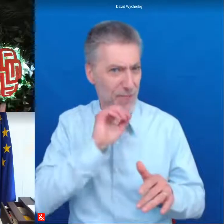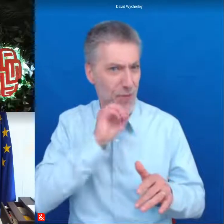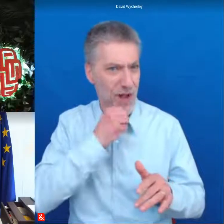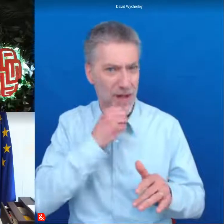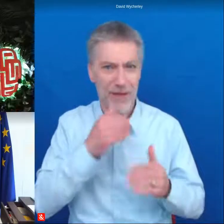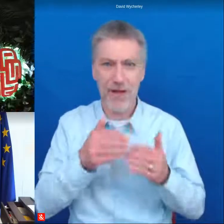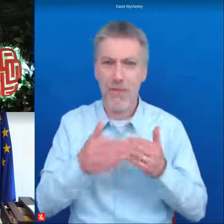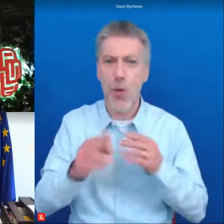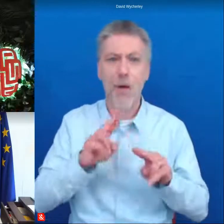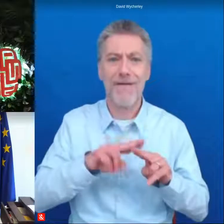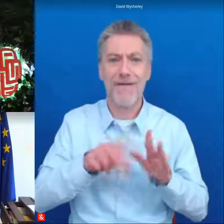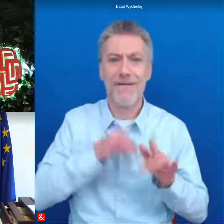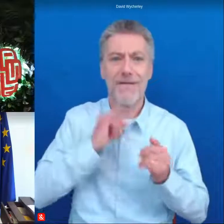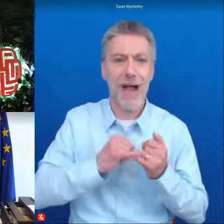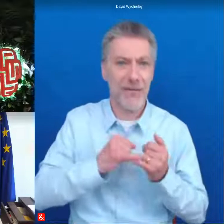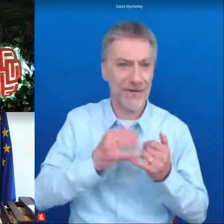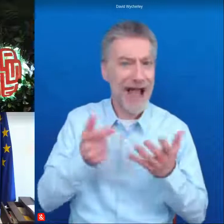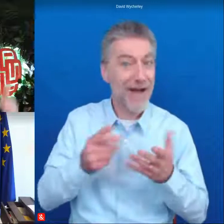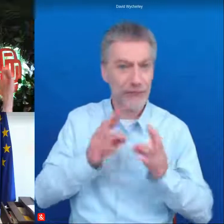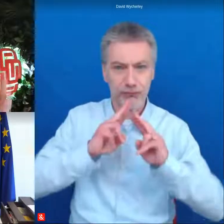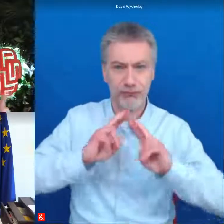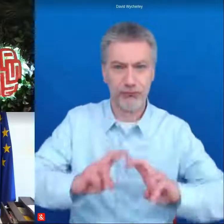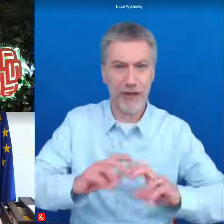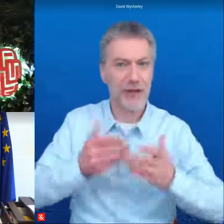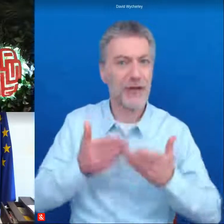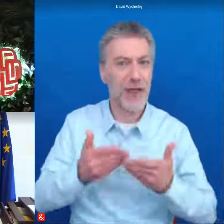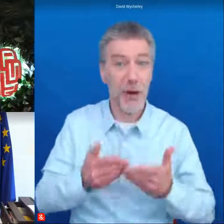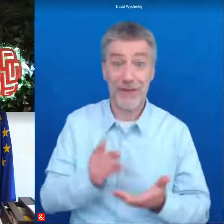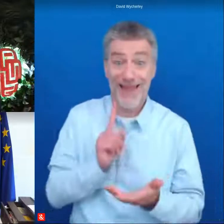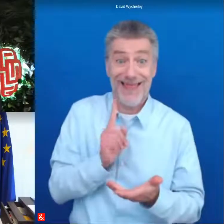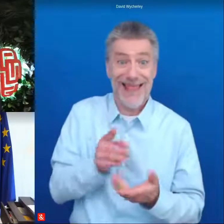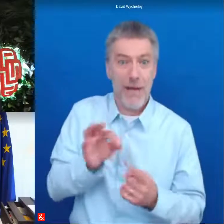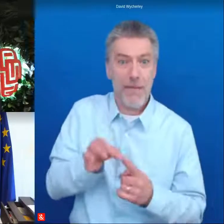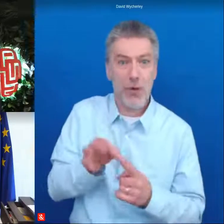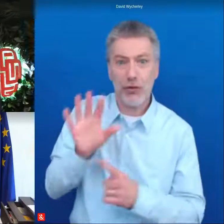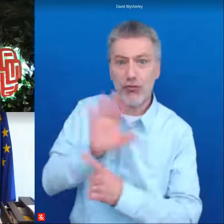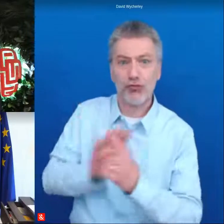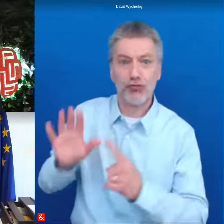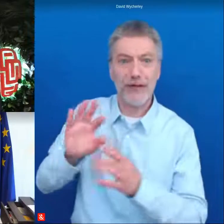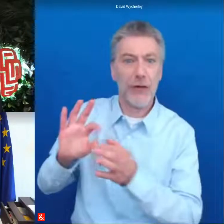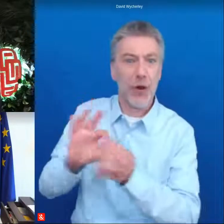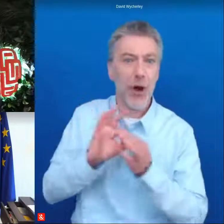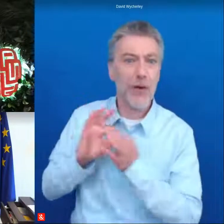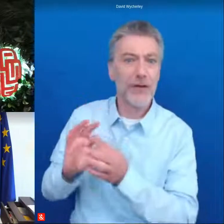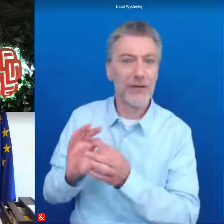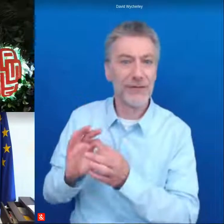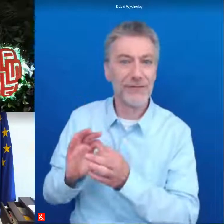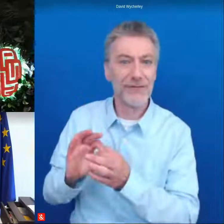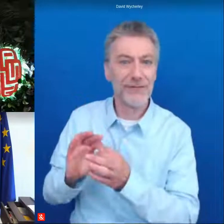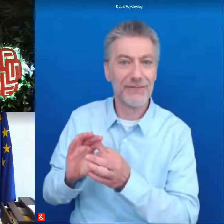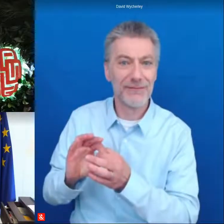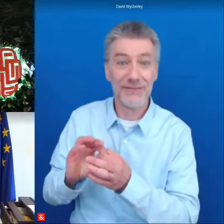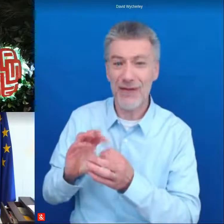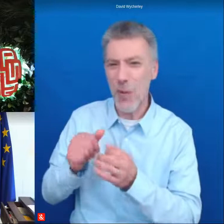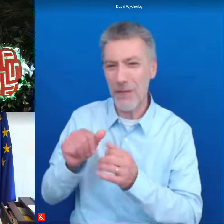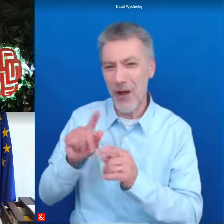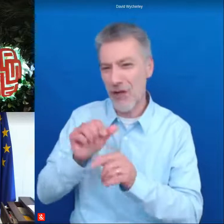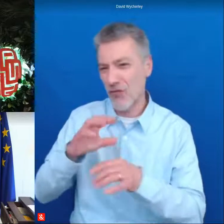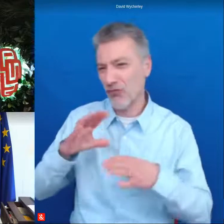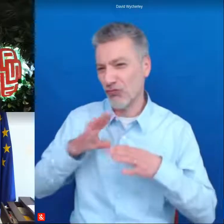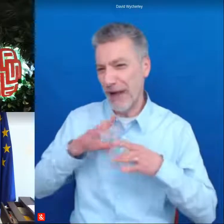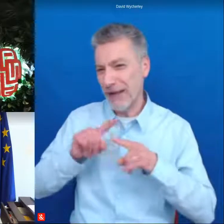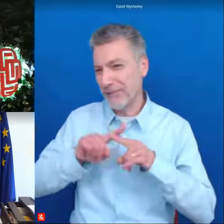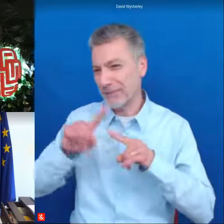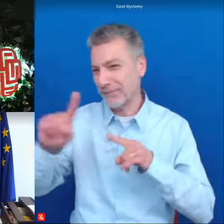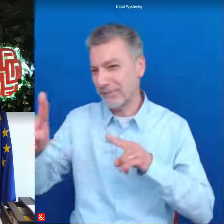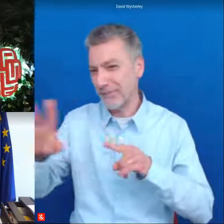febs a study uh in the making right now on exactly uh regional cohesion so it will be ready in the following months i believe so you